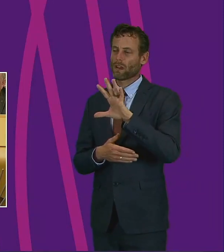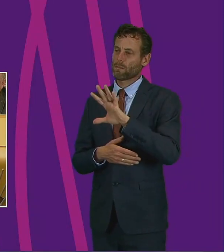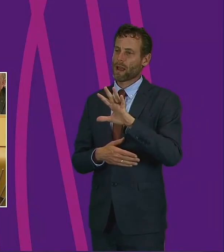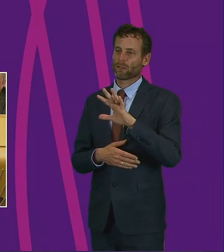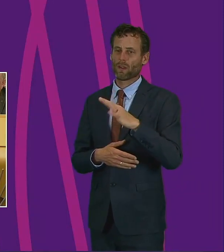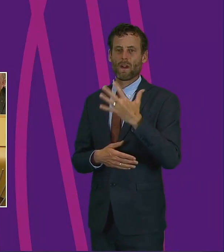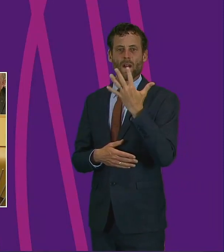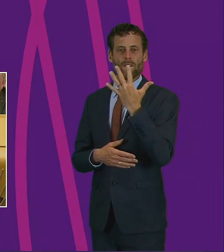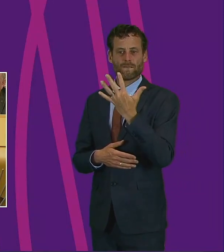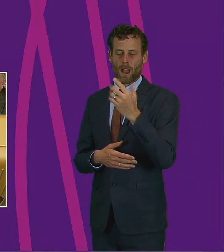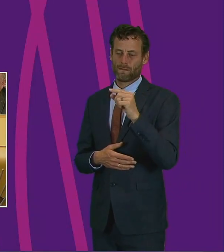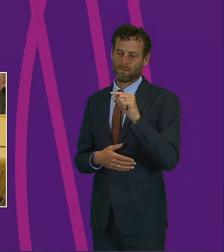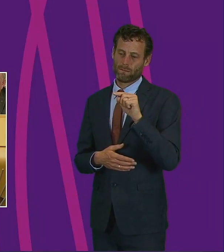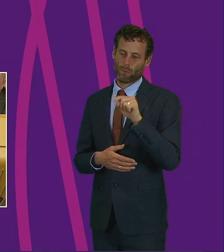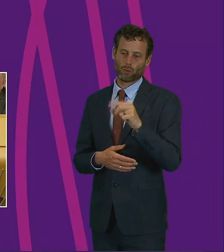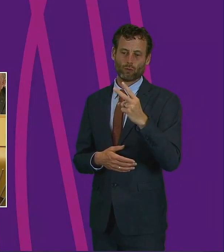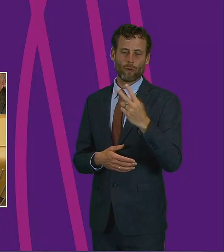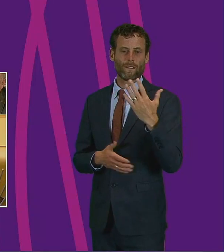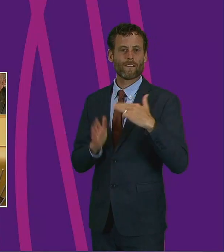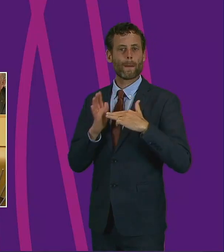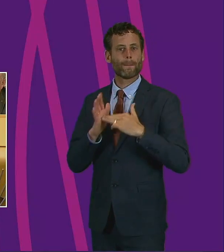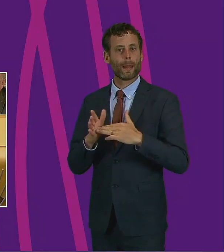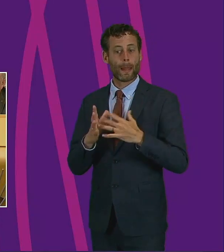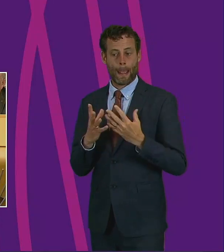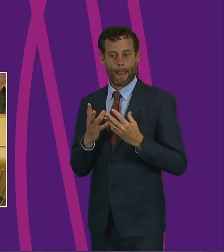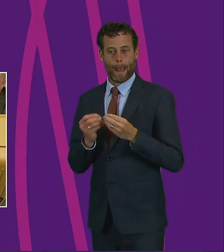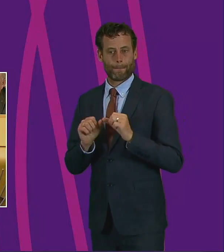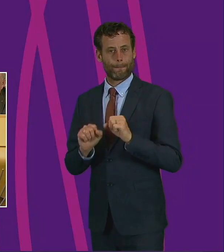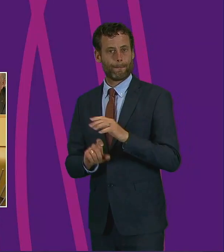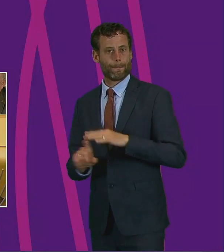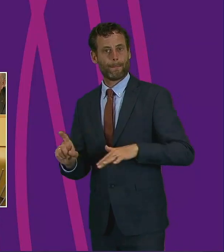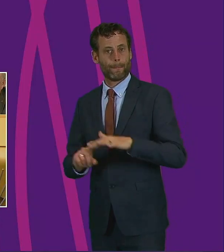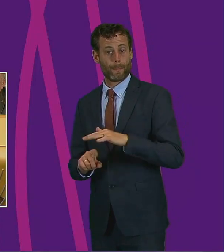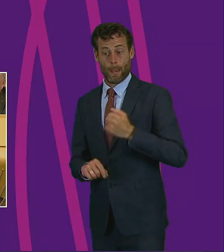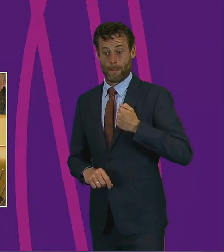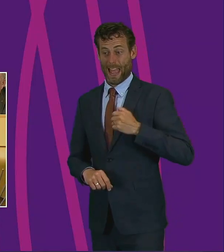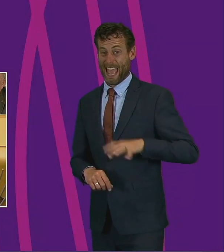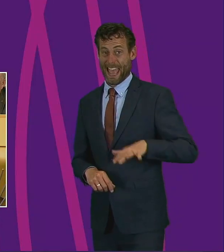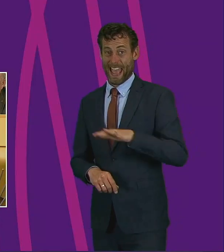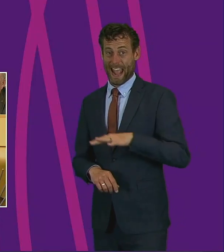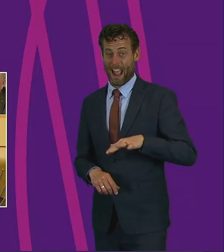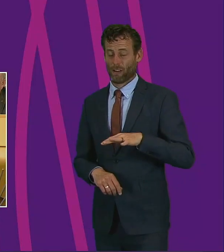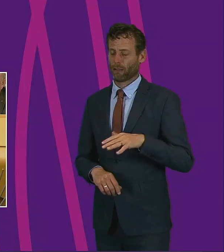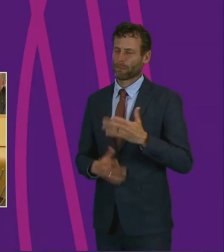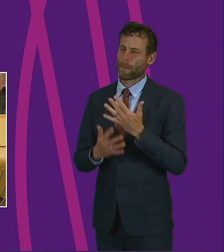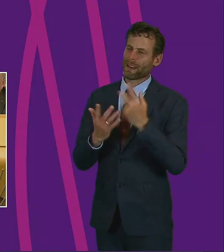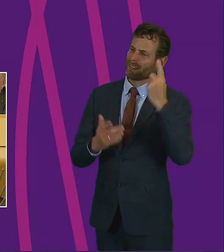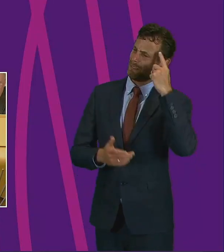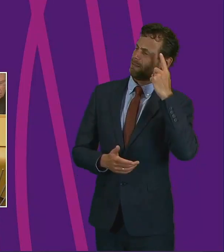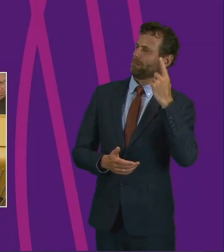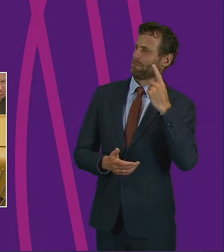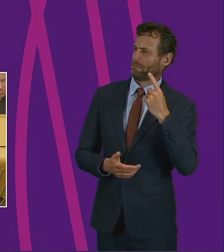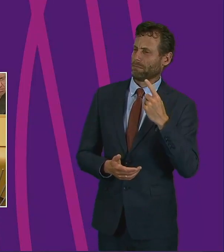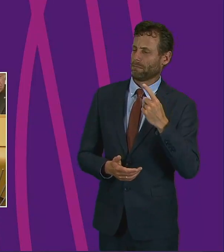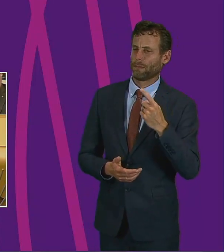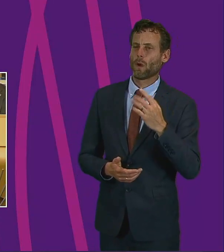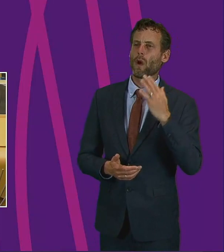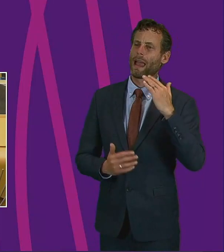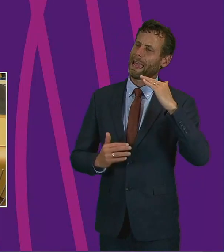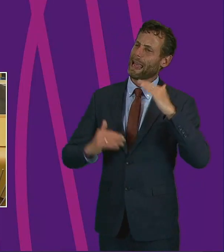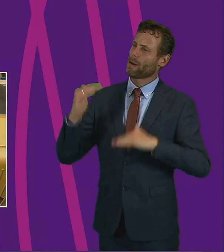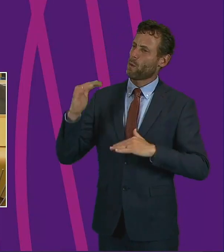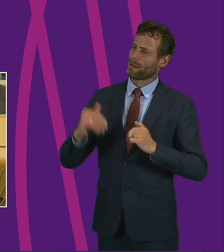five and a quarter million of that to support our needs. And although my area doesn't immediately spring to our minds when one thinks of inequality,